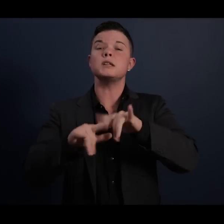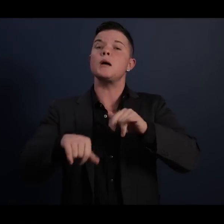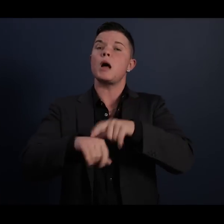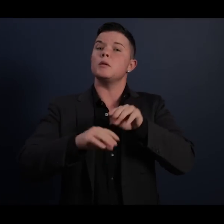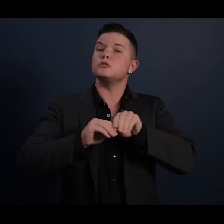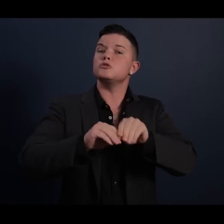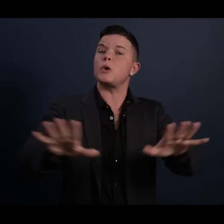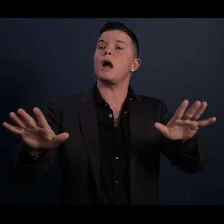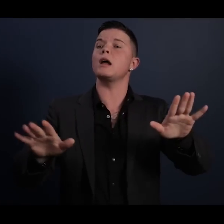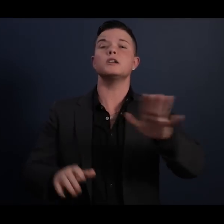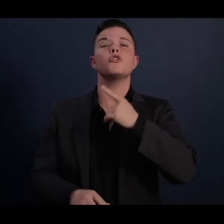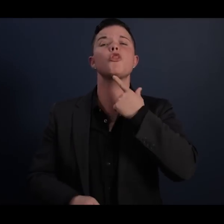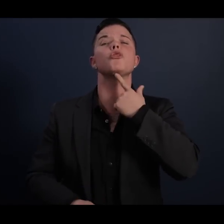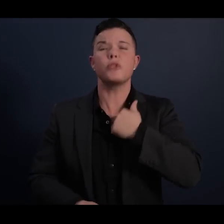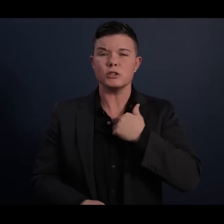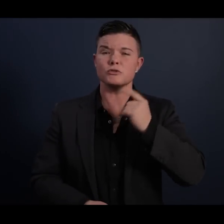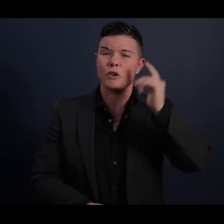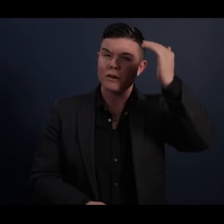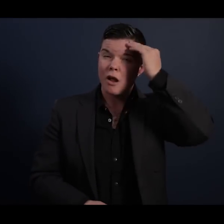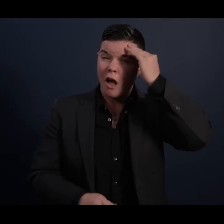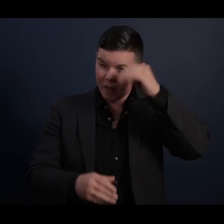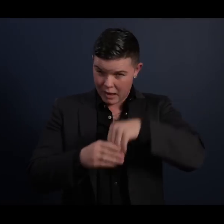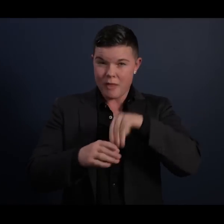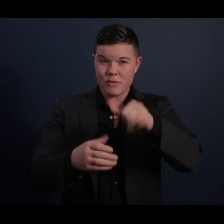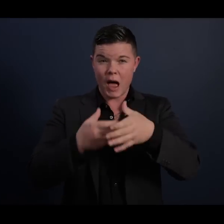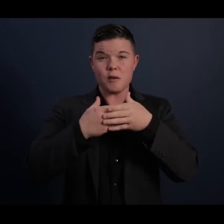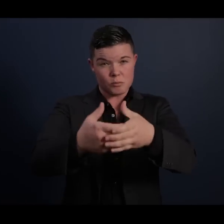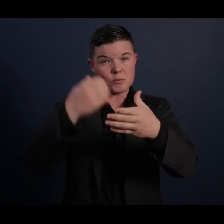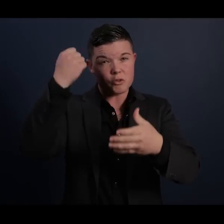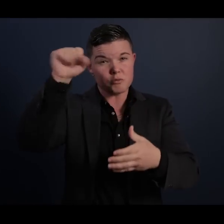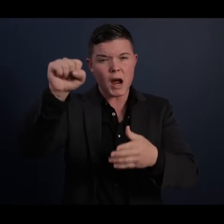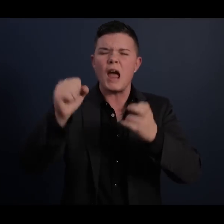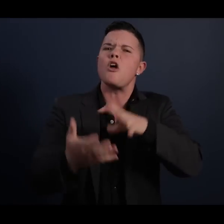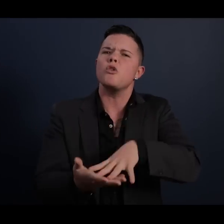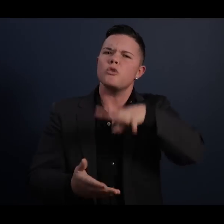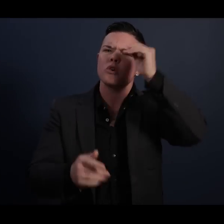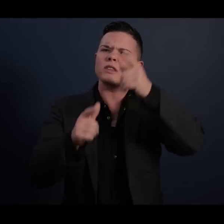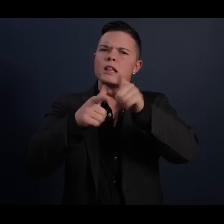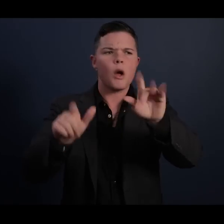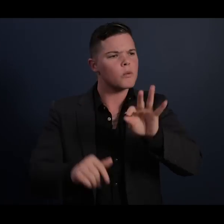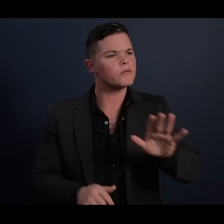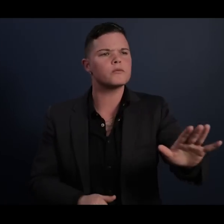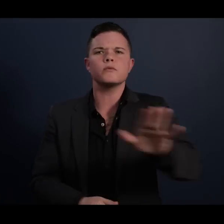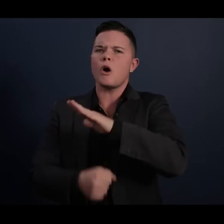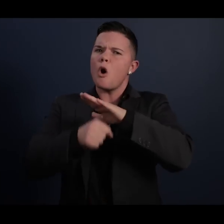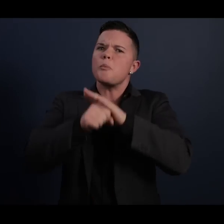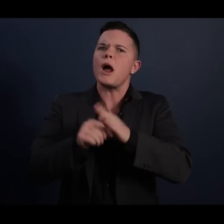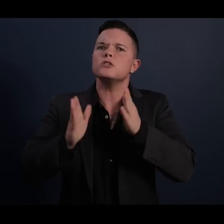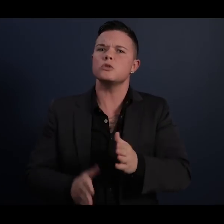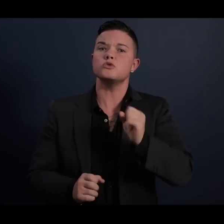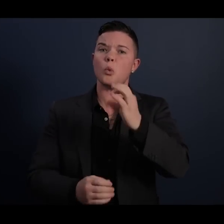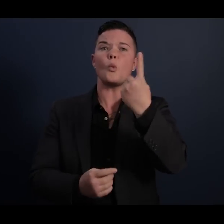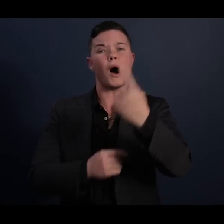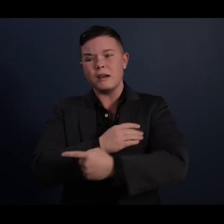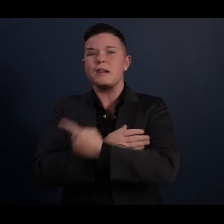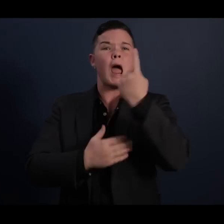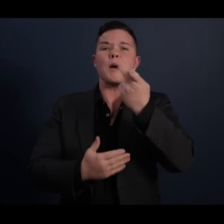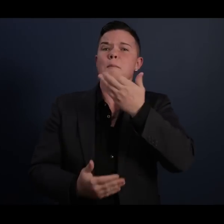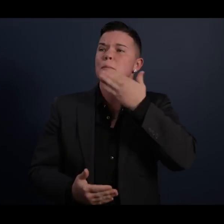in the movement. And he learned the language and the customs of his oppressors so that one day he might better convey to